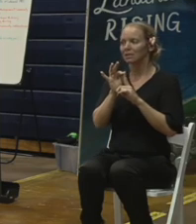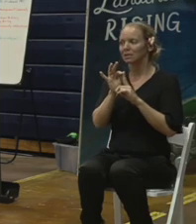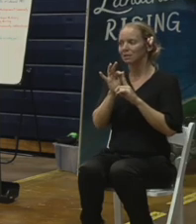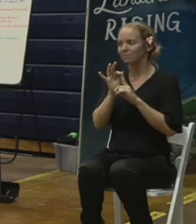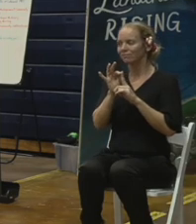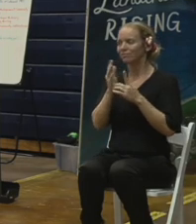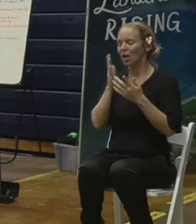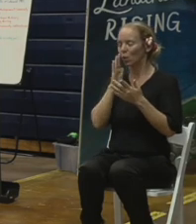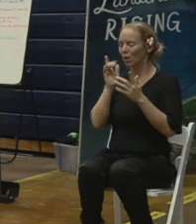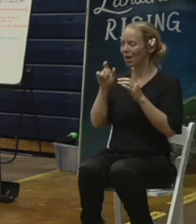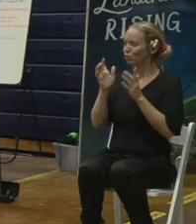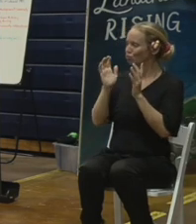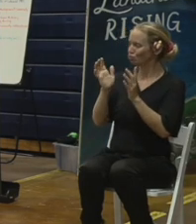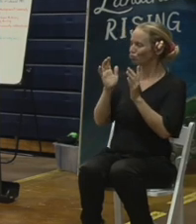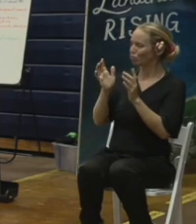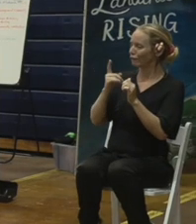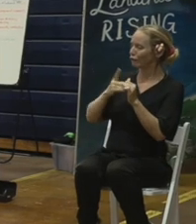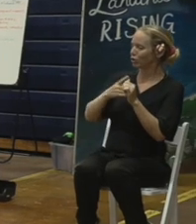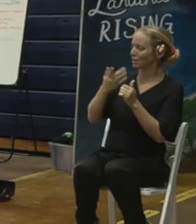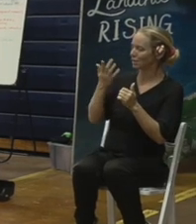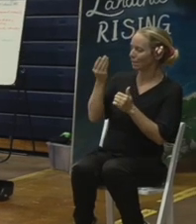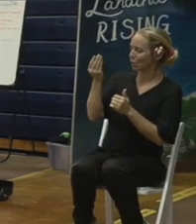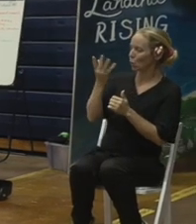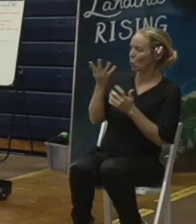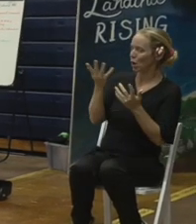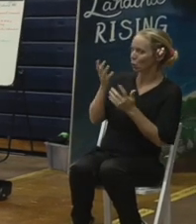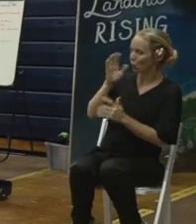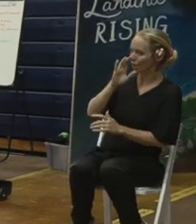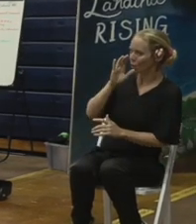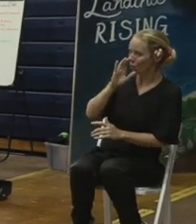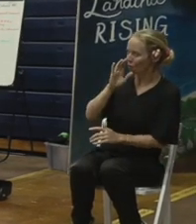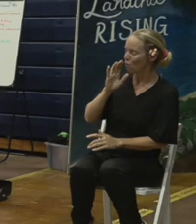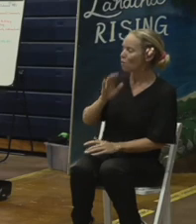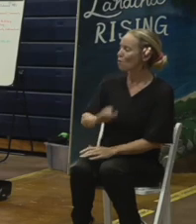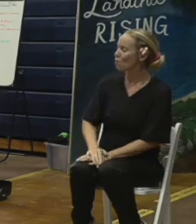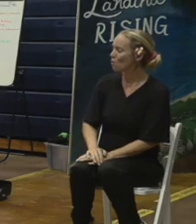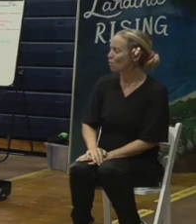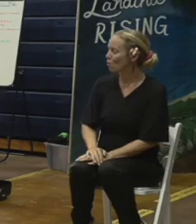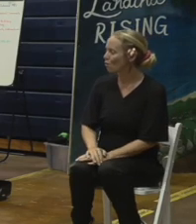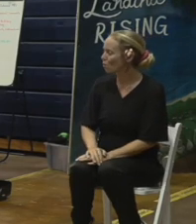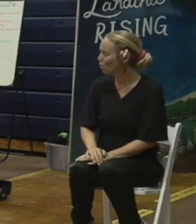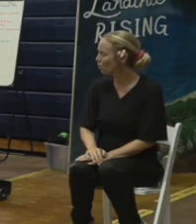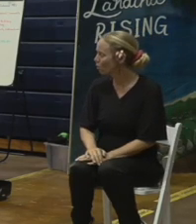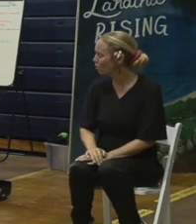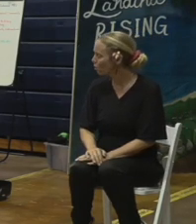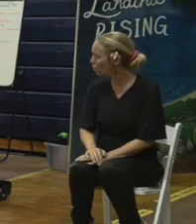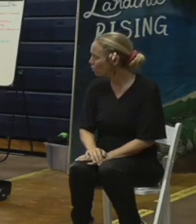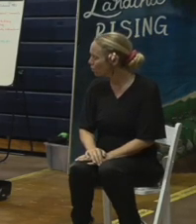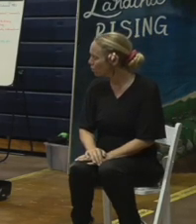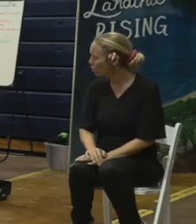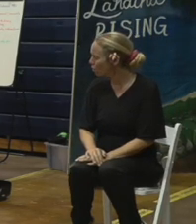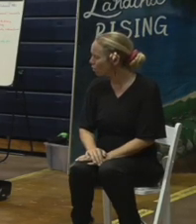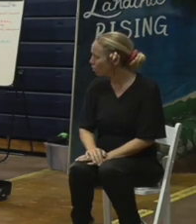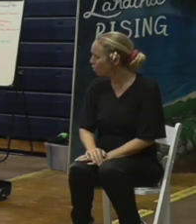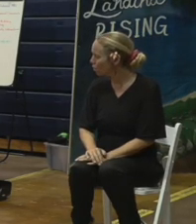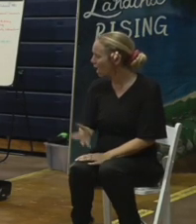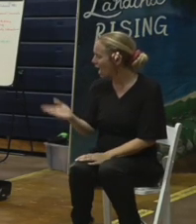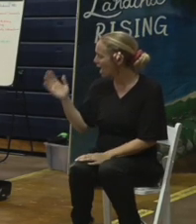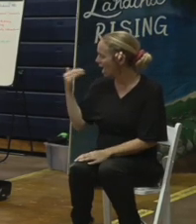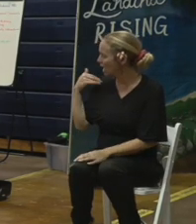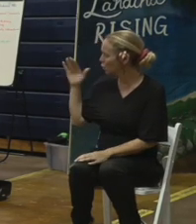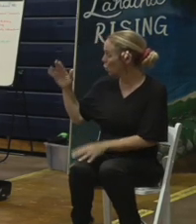have those conversations and accommodate where we can. Thank you. This question is, again, for you, Colonel Curry. It actually has your name on it.